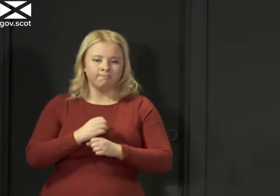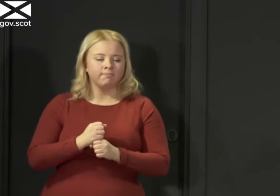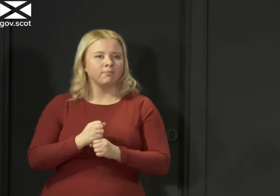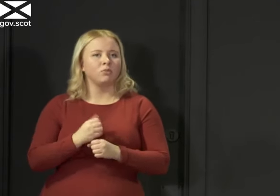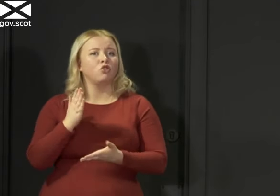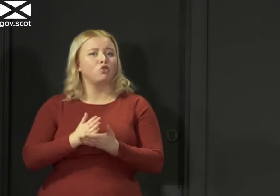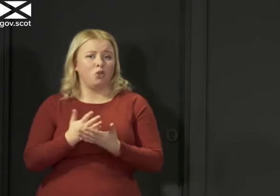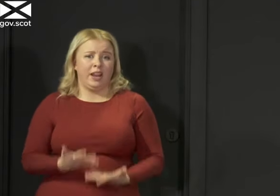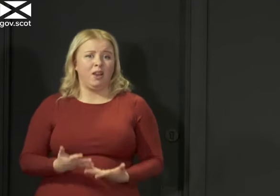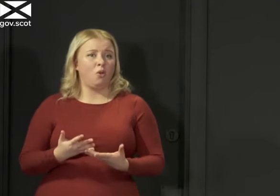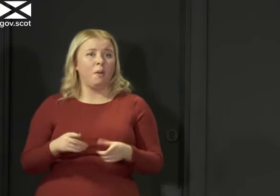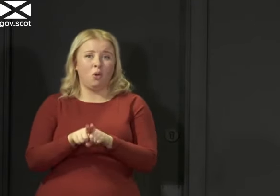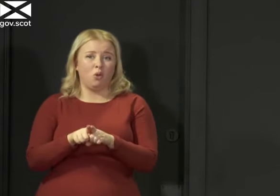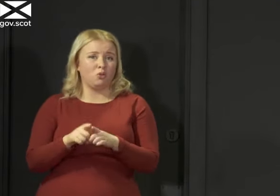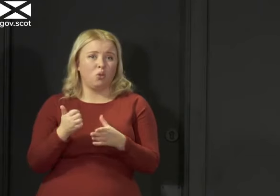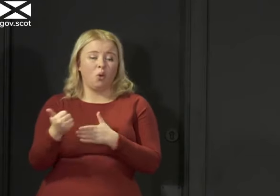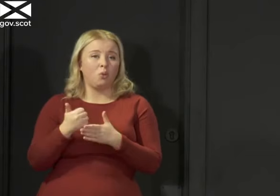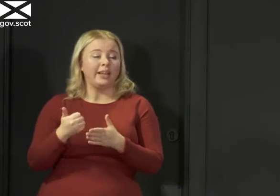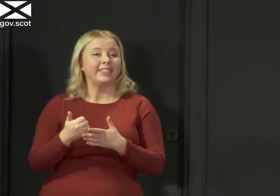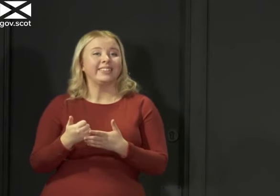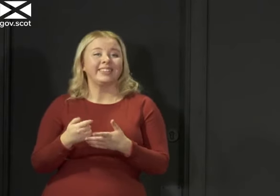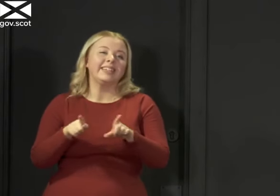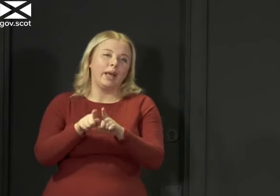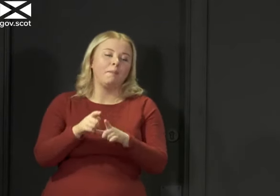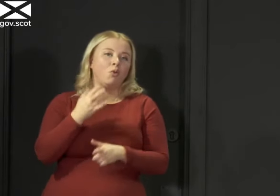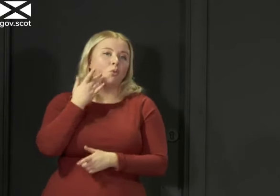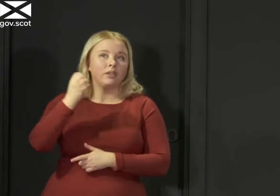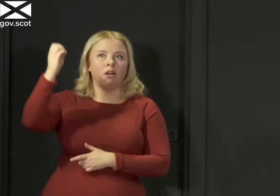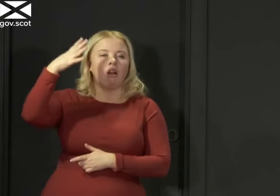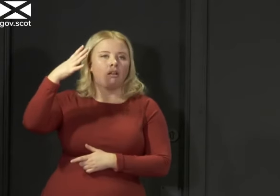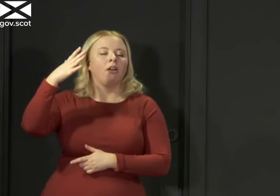it's undoubtedly truer on days where the sun is shining